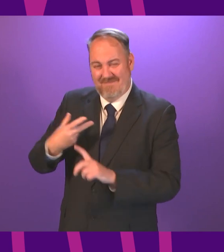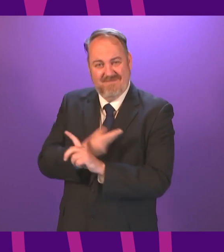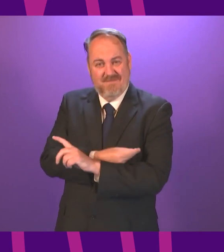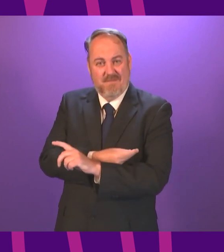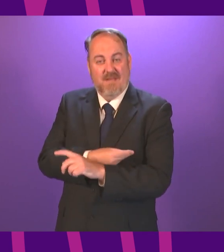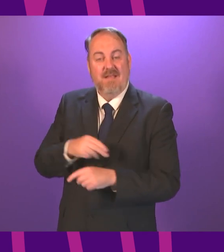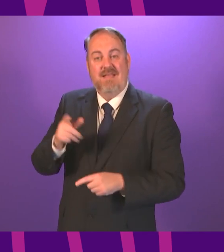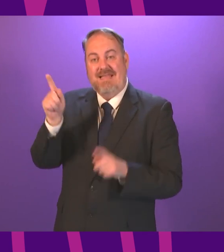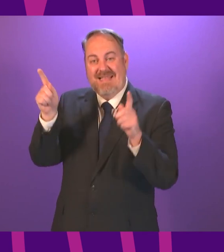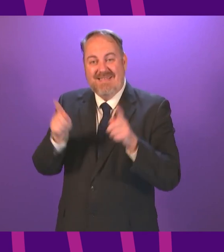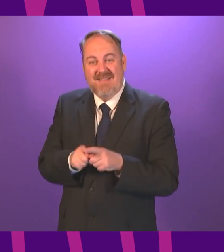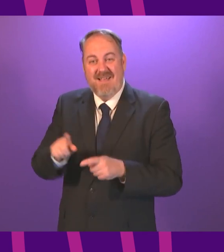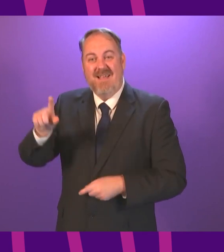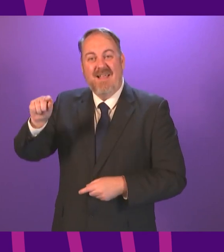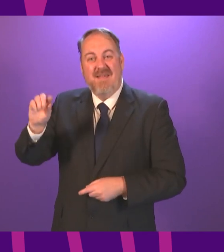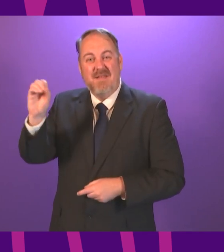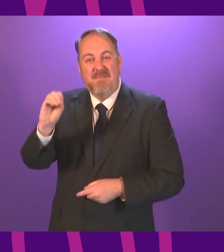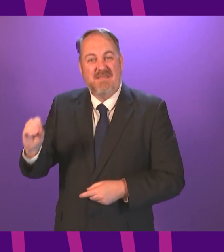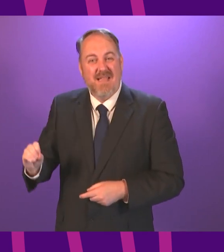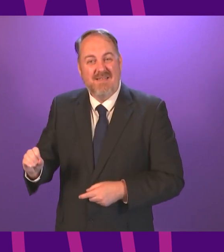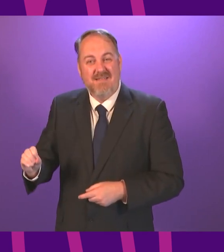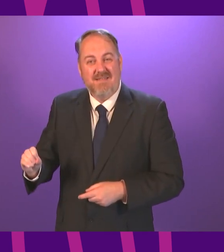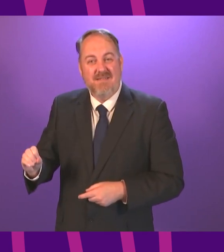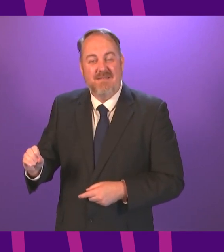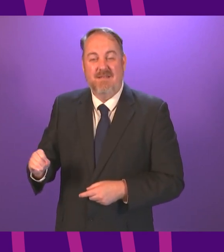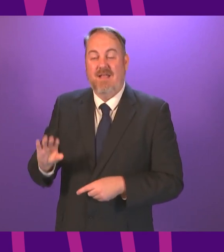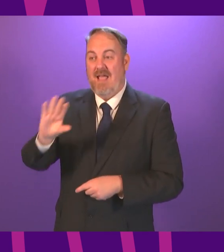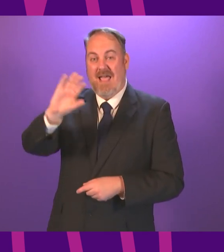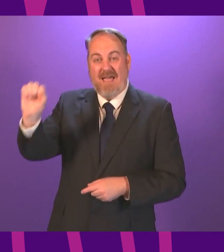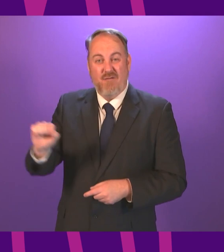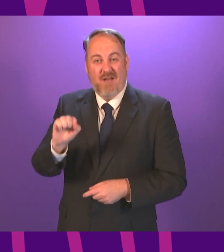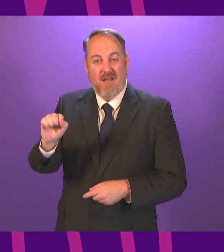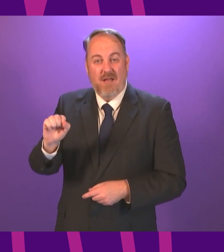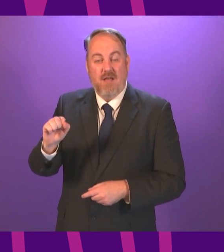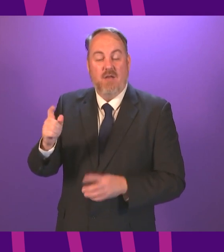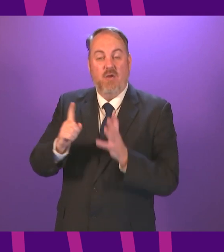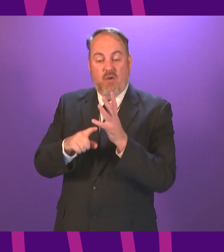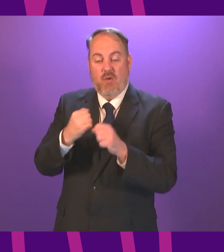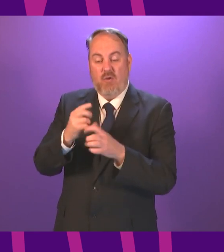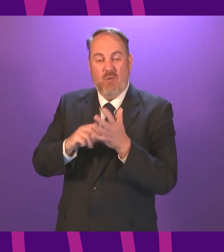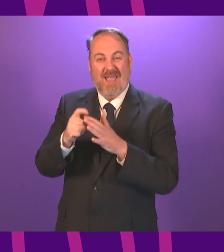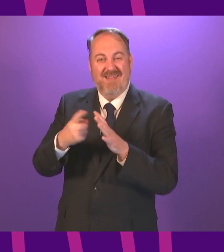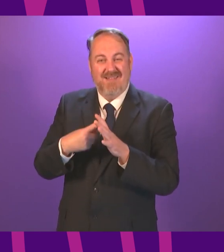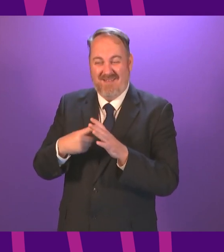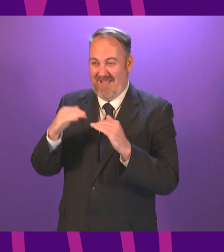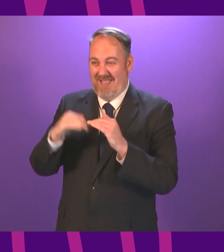% Nepal 7% to mention 2% in Asia and in Africa it's even worse Uganda 0.005% Congo